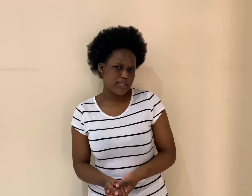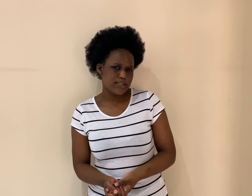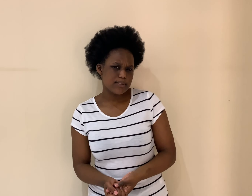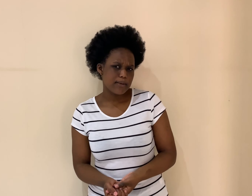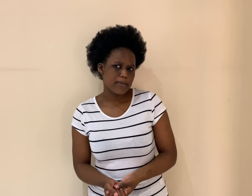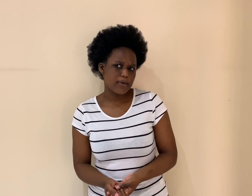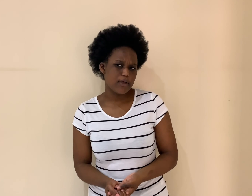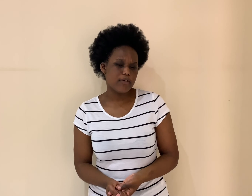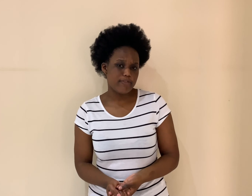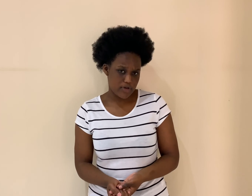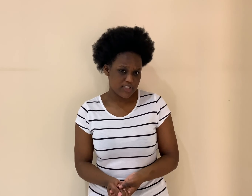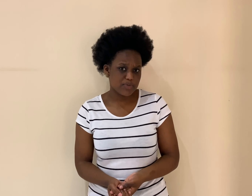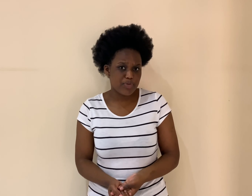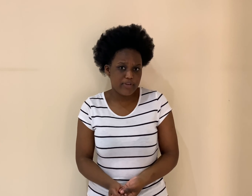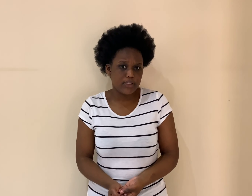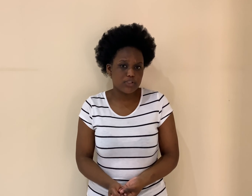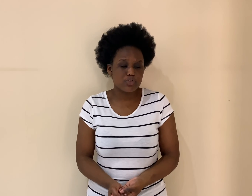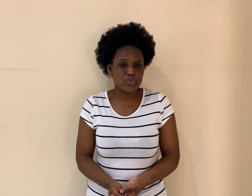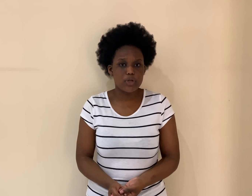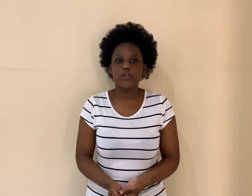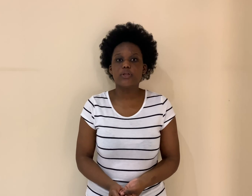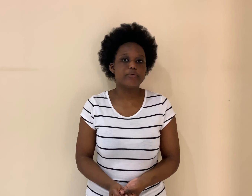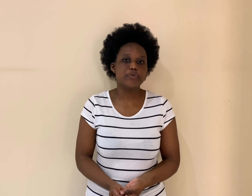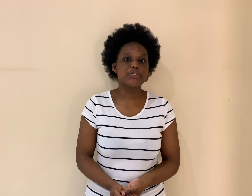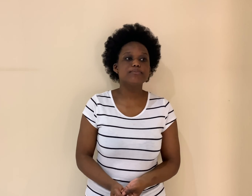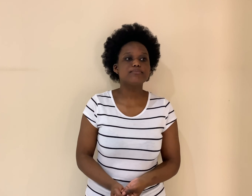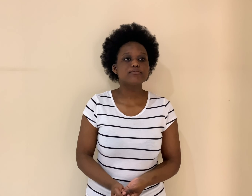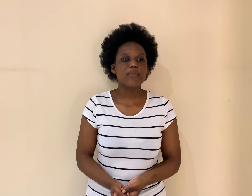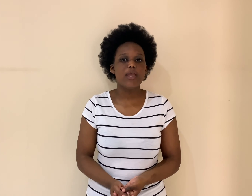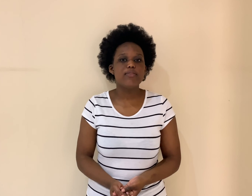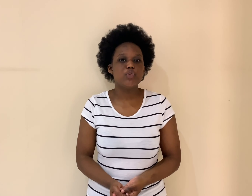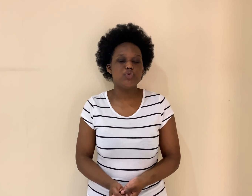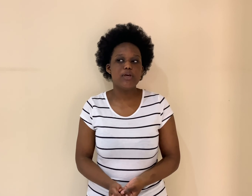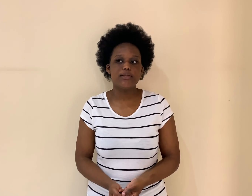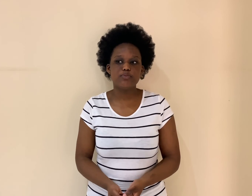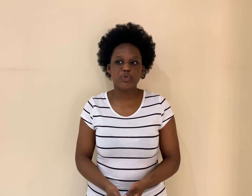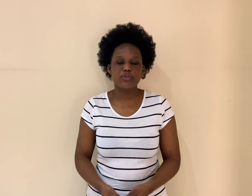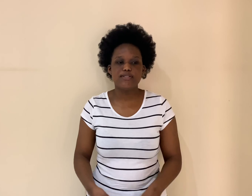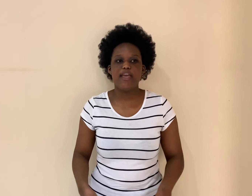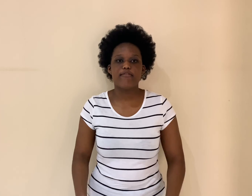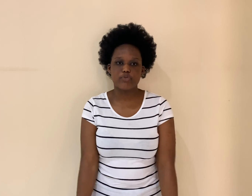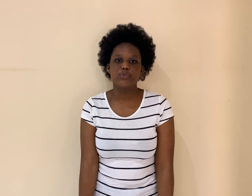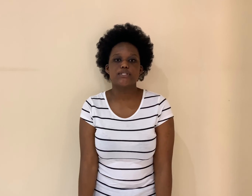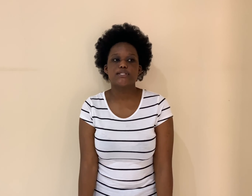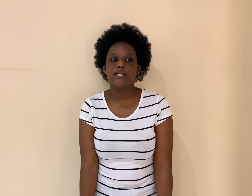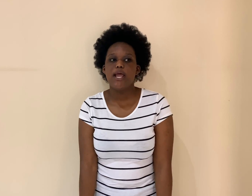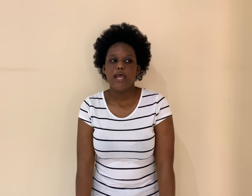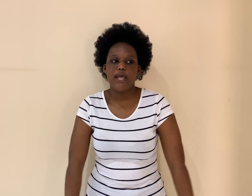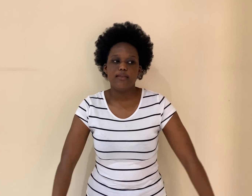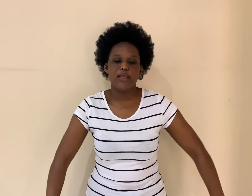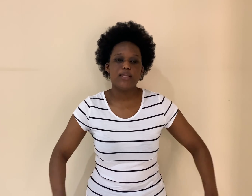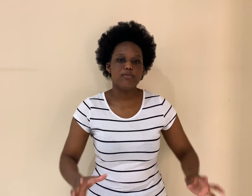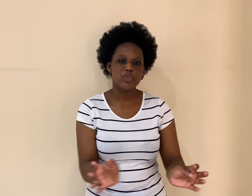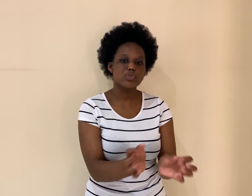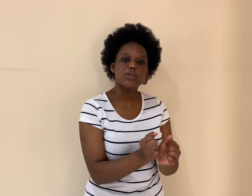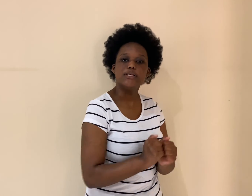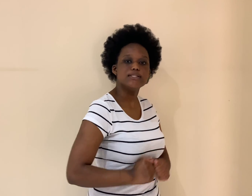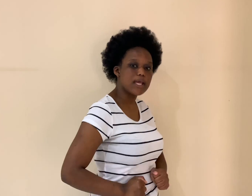trees, uh, forests prevent soil erosion, and they do that because they have roots, and they keep the soil intact.